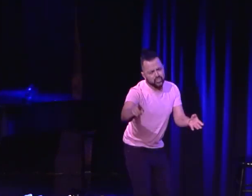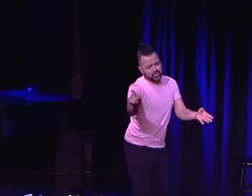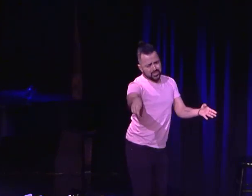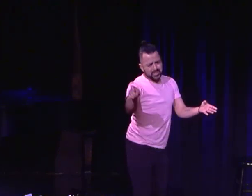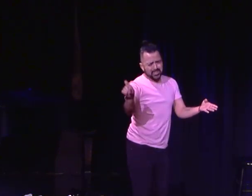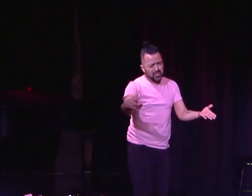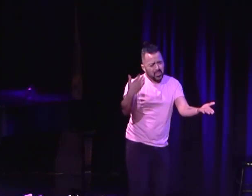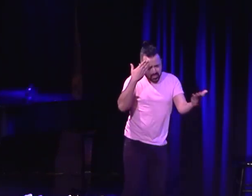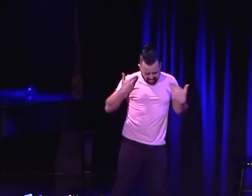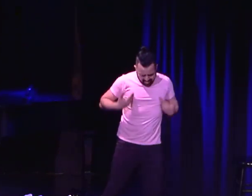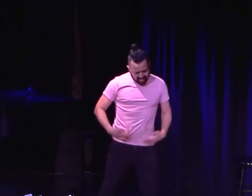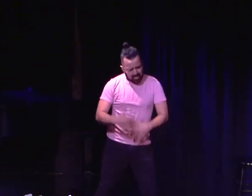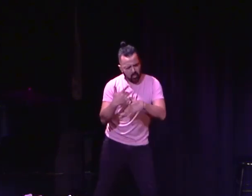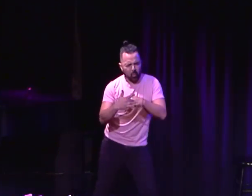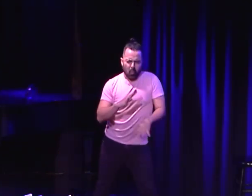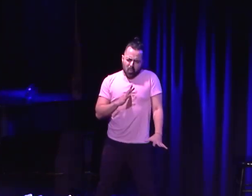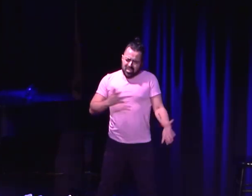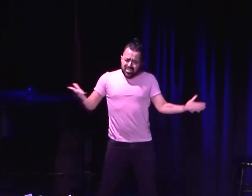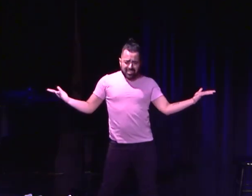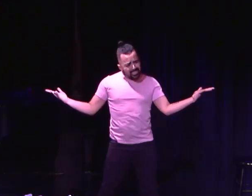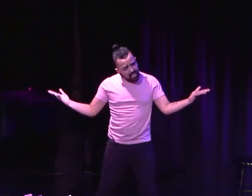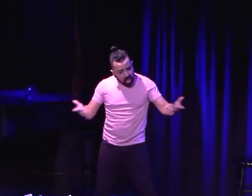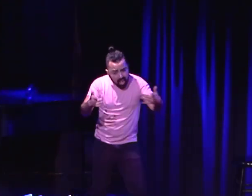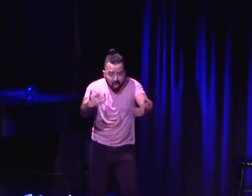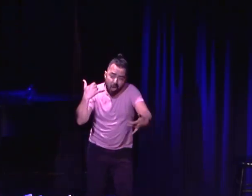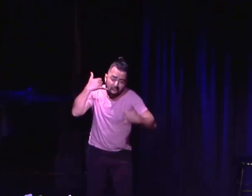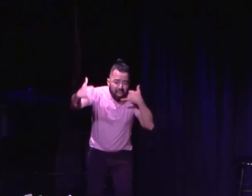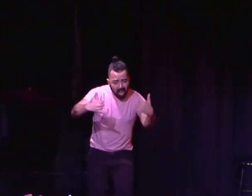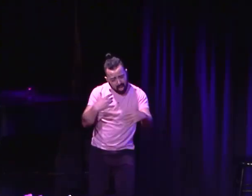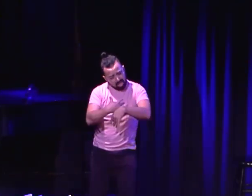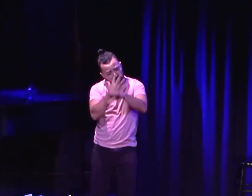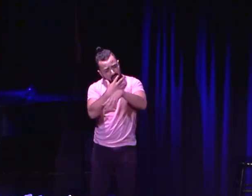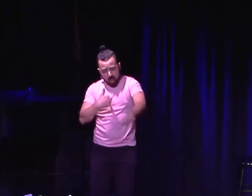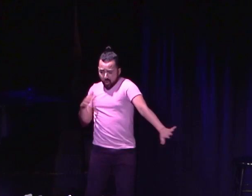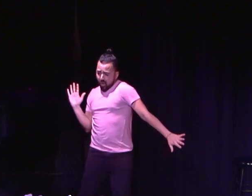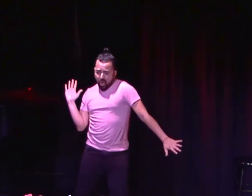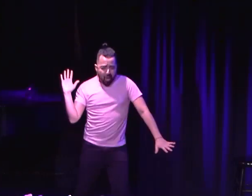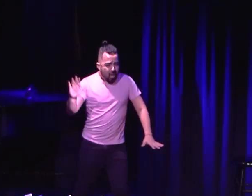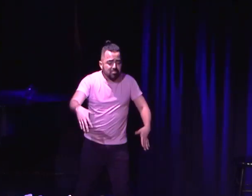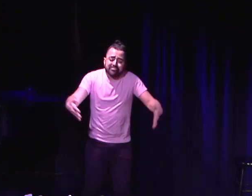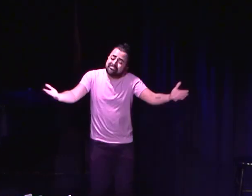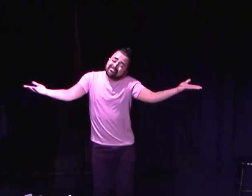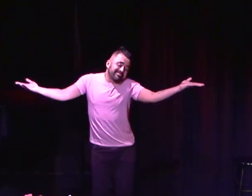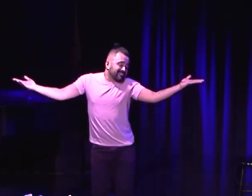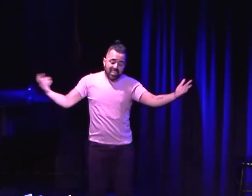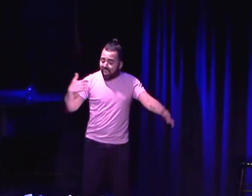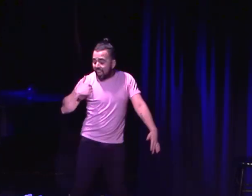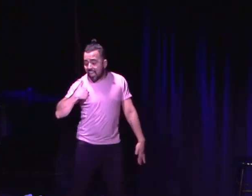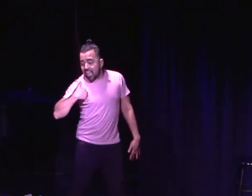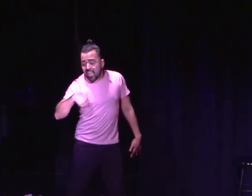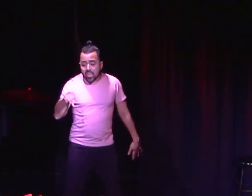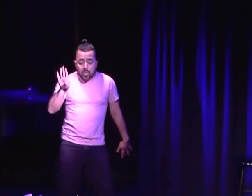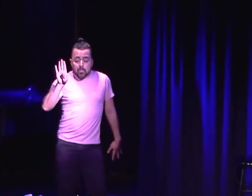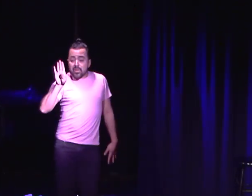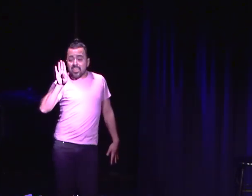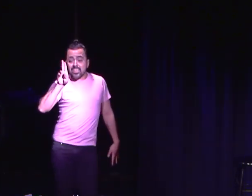yeah You should have made some hands with me, you knew that I was great And now you won't stop calling me, I'm kind of